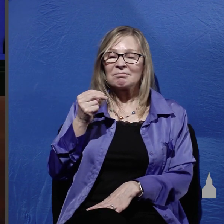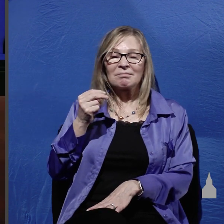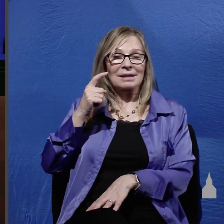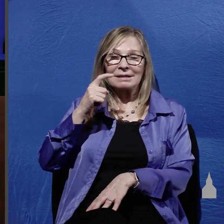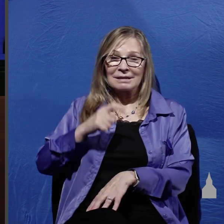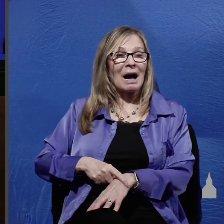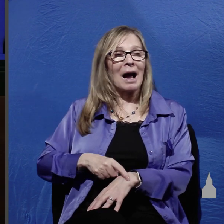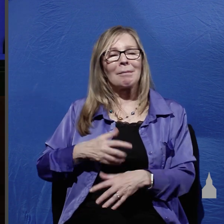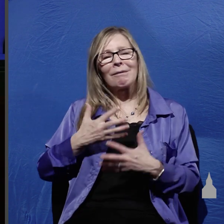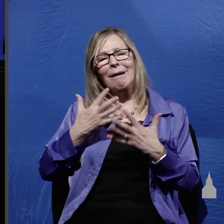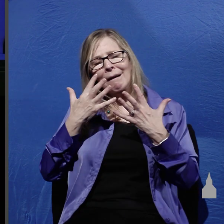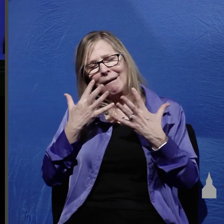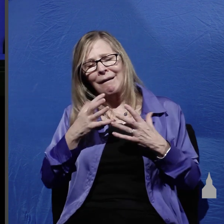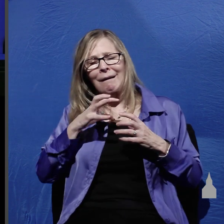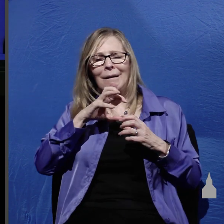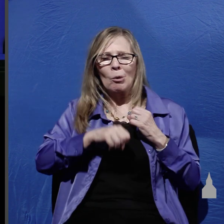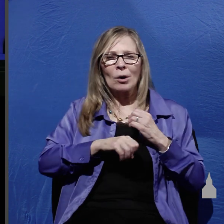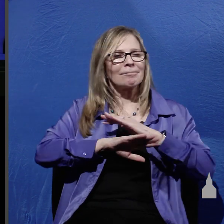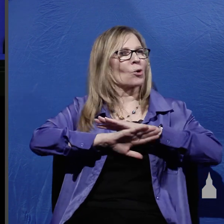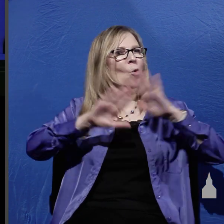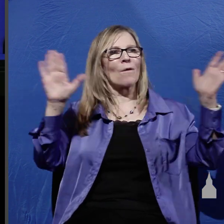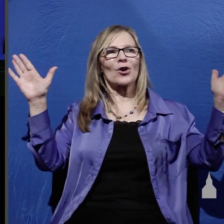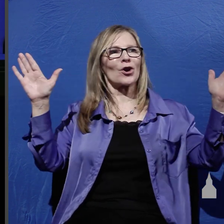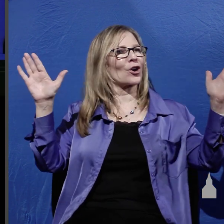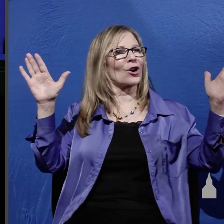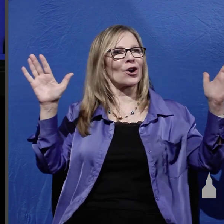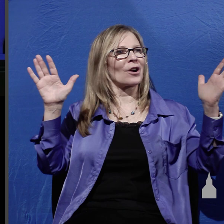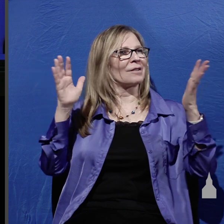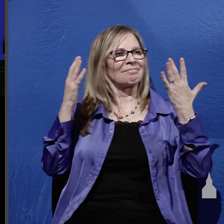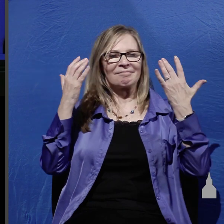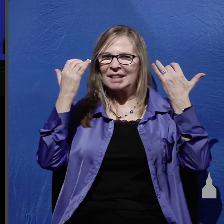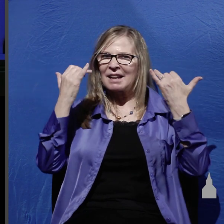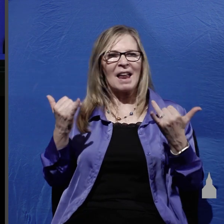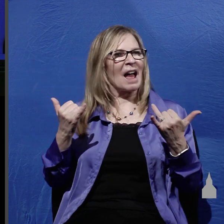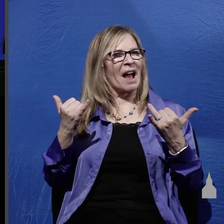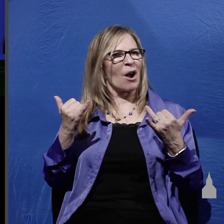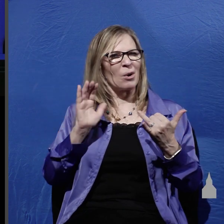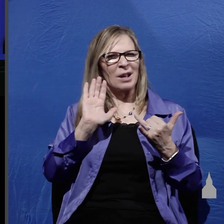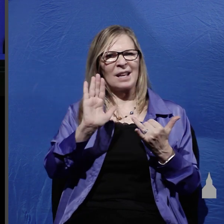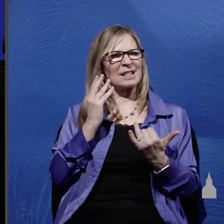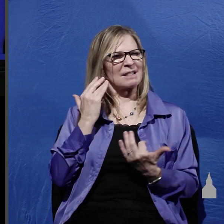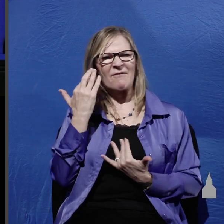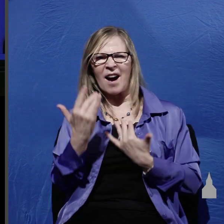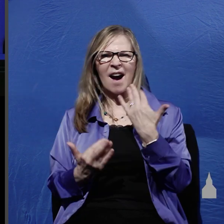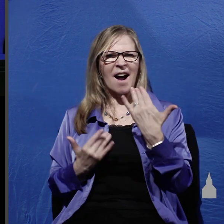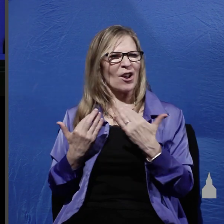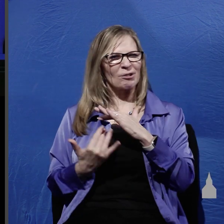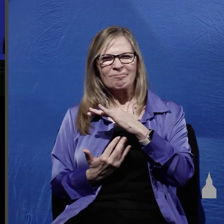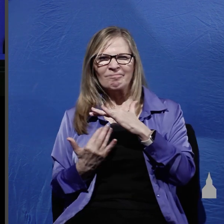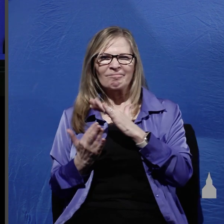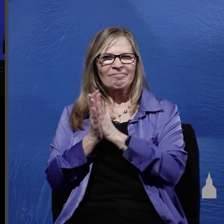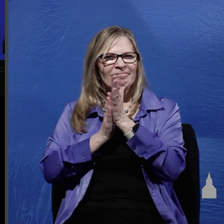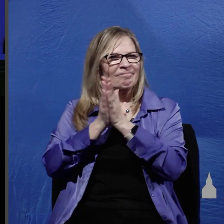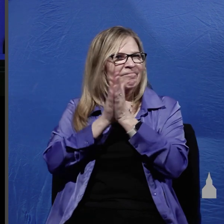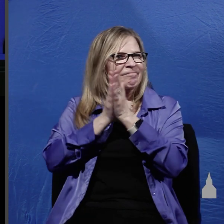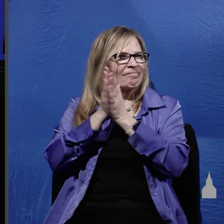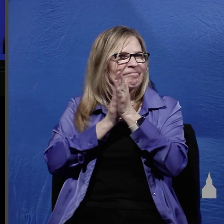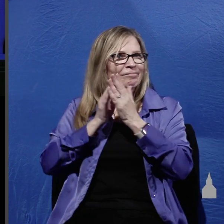was over the fire of his dreams were now rekindled his hopes were now alive and they were